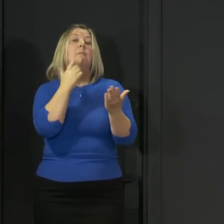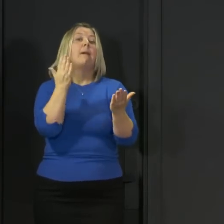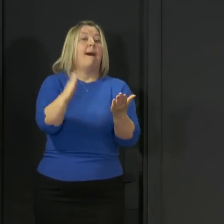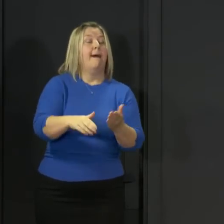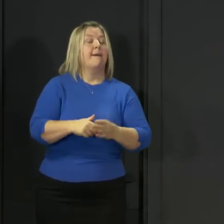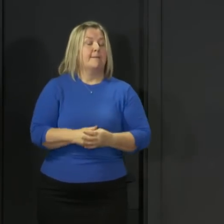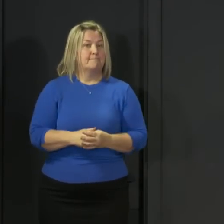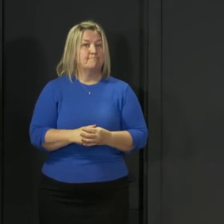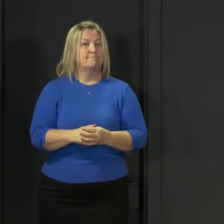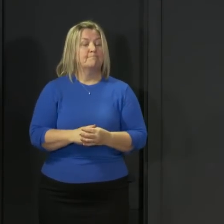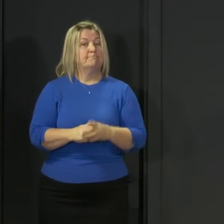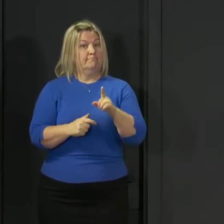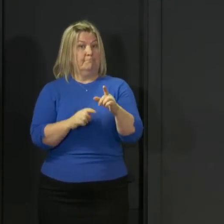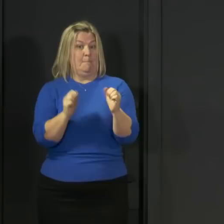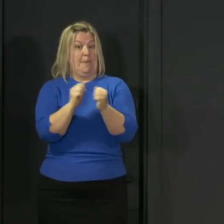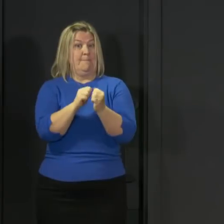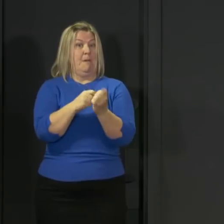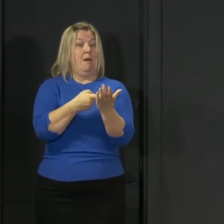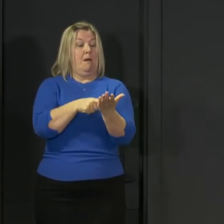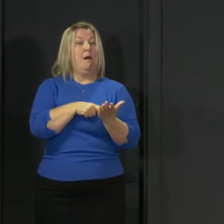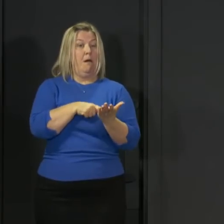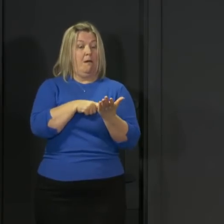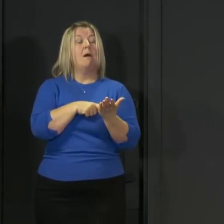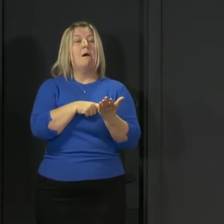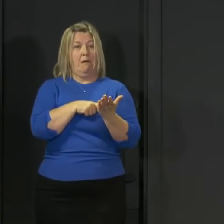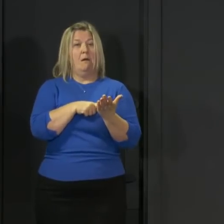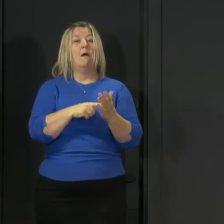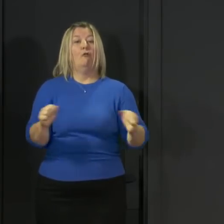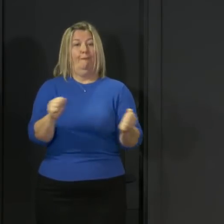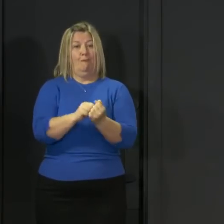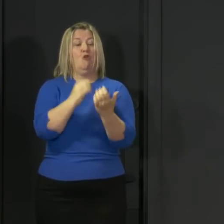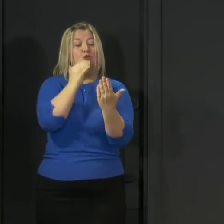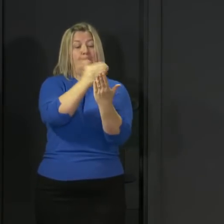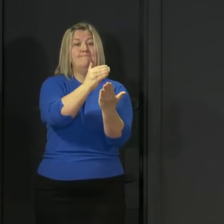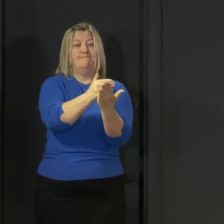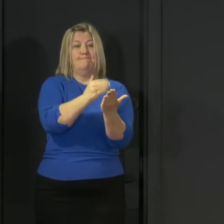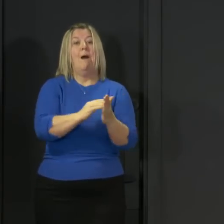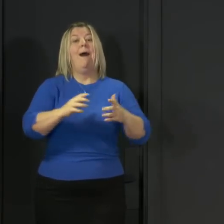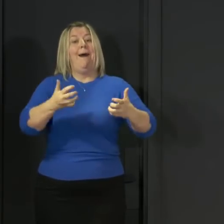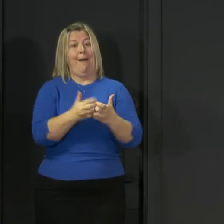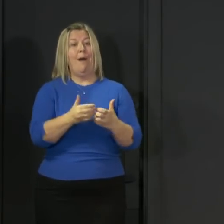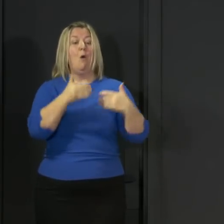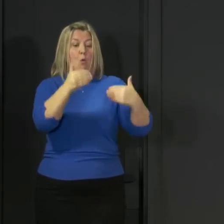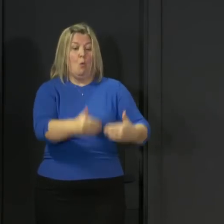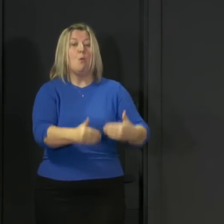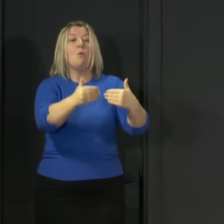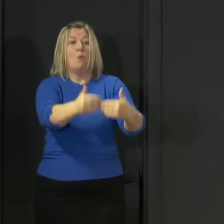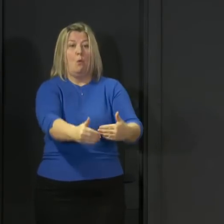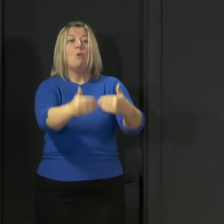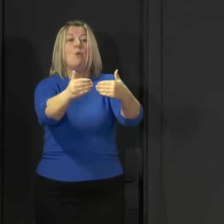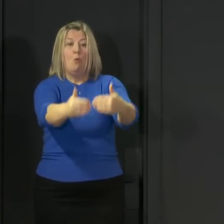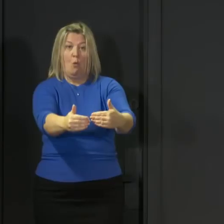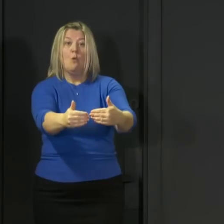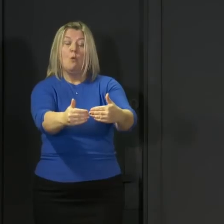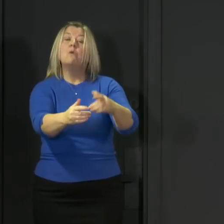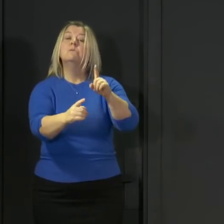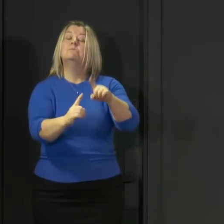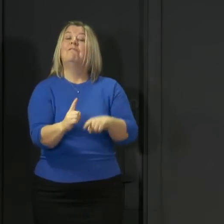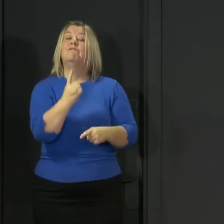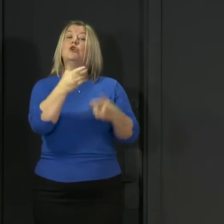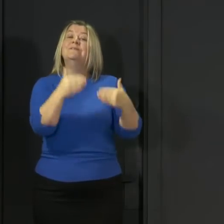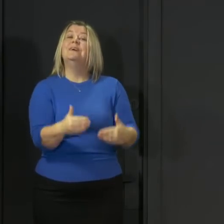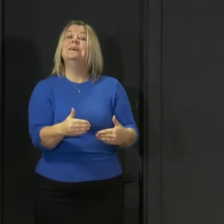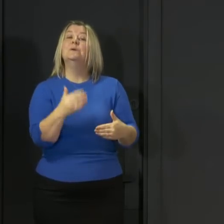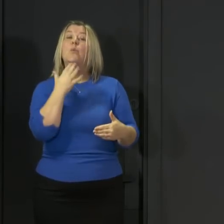However, Thursday's route map will confirm that, assuming that we see progress in suppressing the virus, the first phase will start from the next